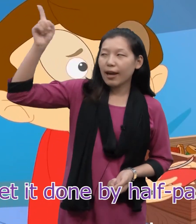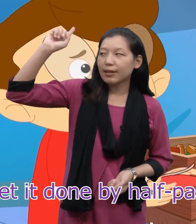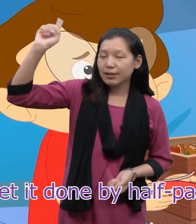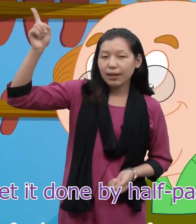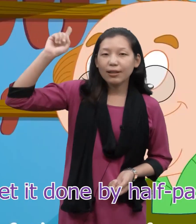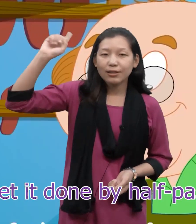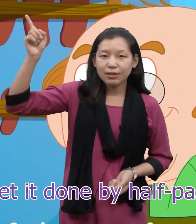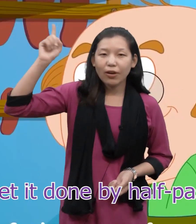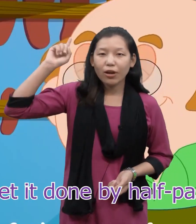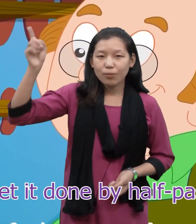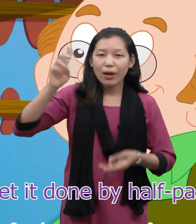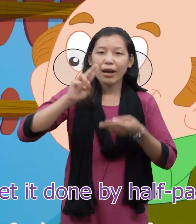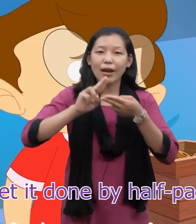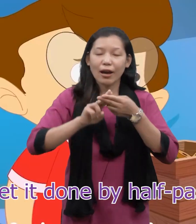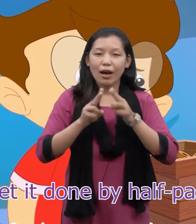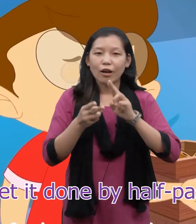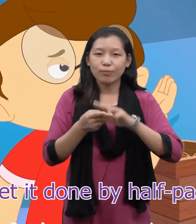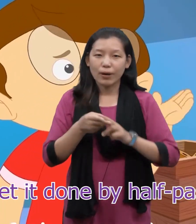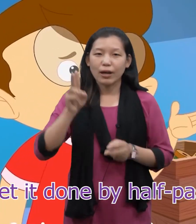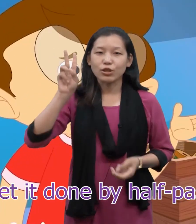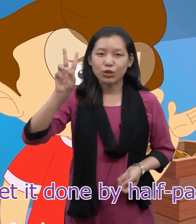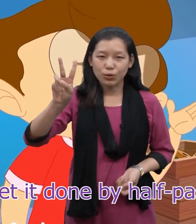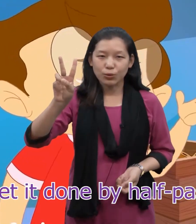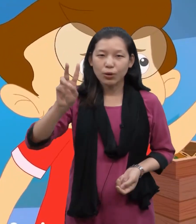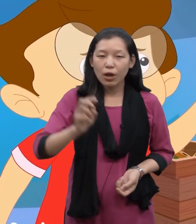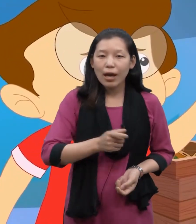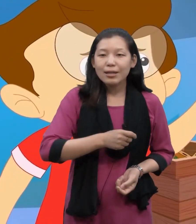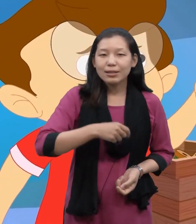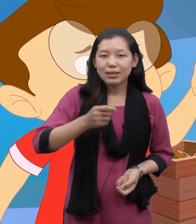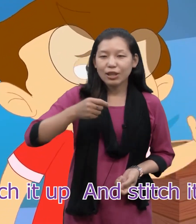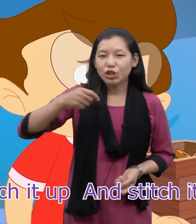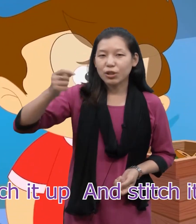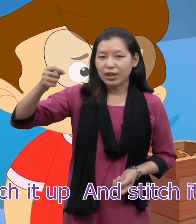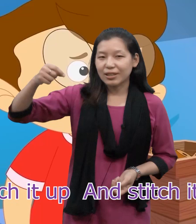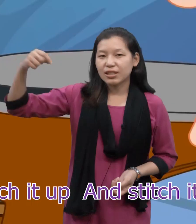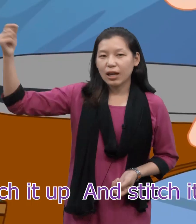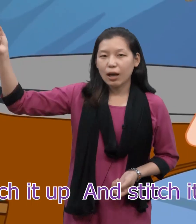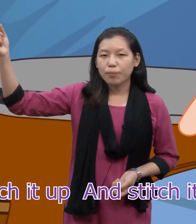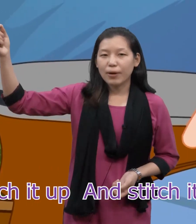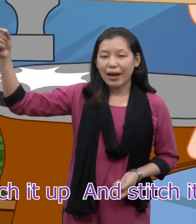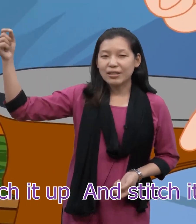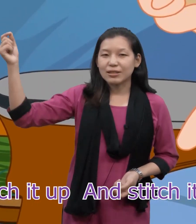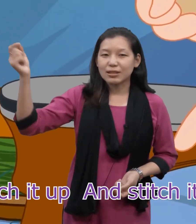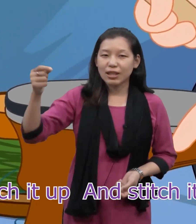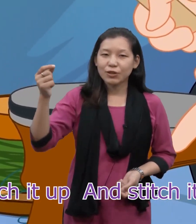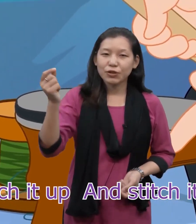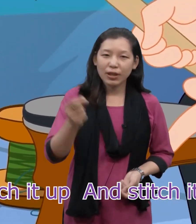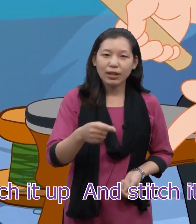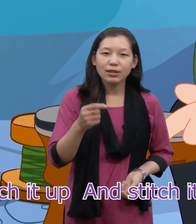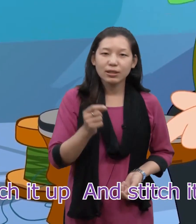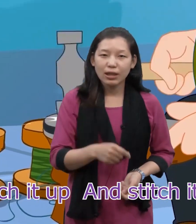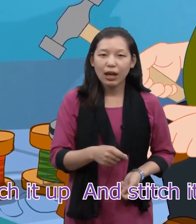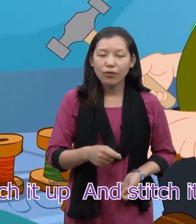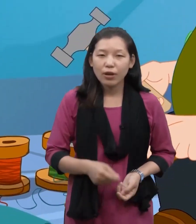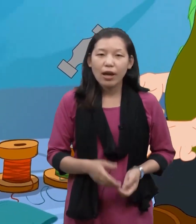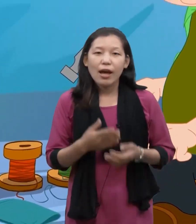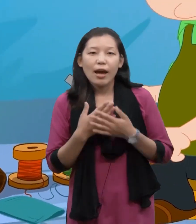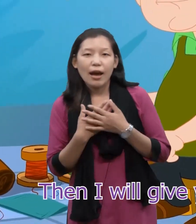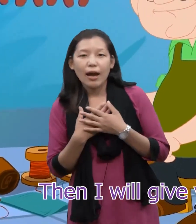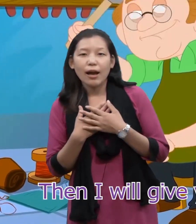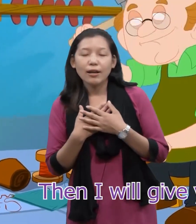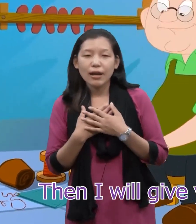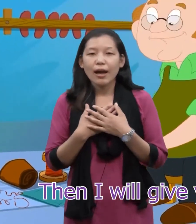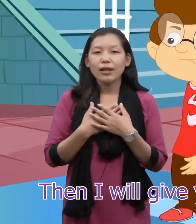Get it done by half past two. Stitch it up and stitch it down